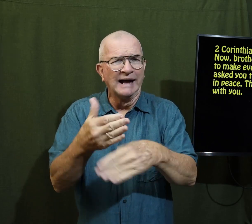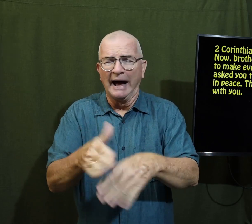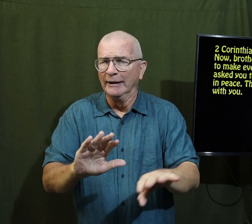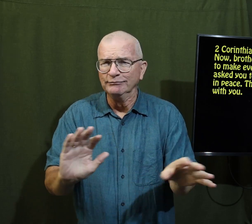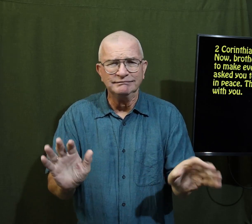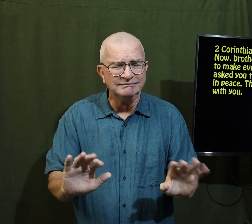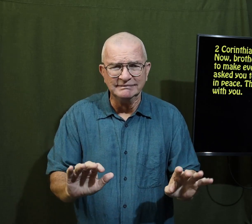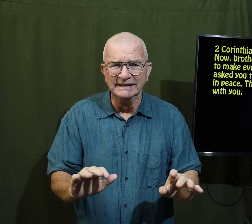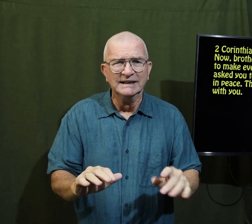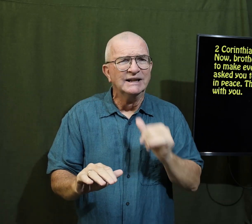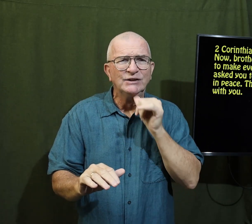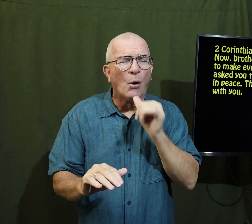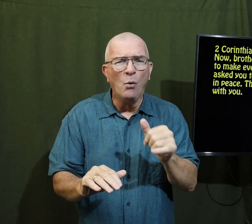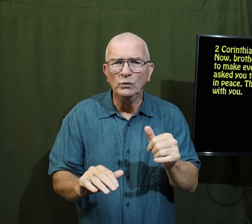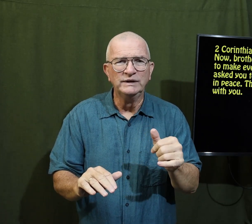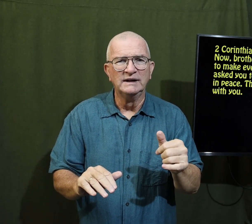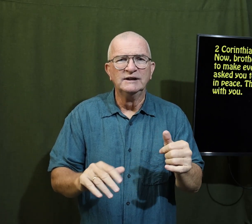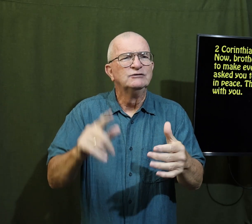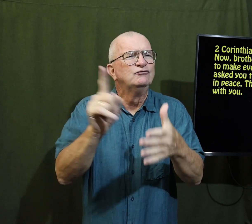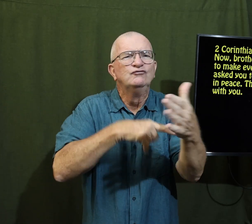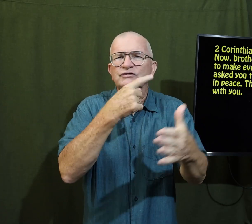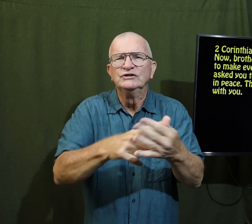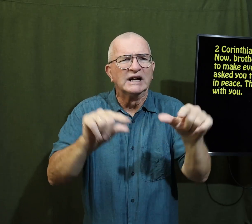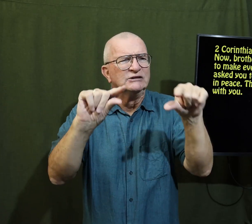don't criticize each group